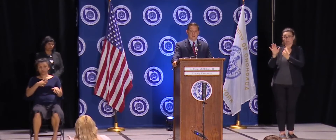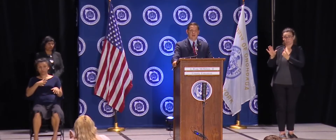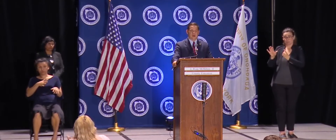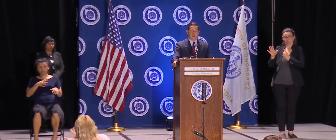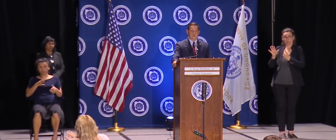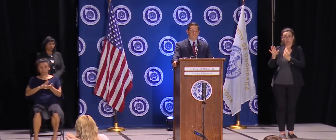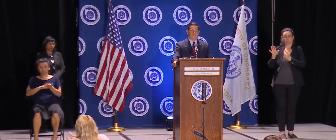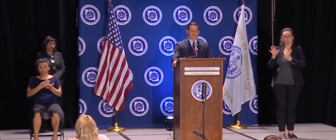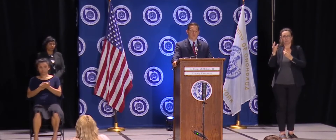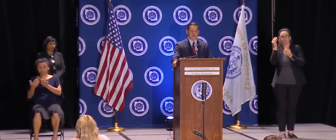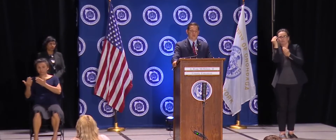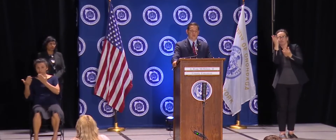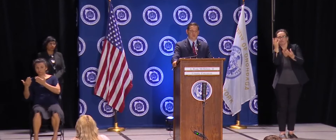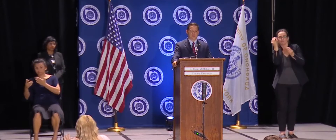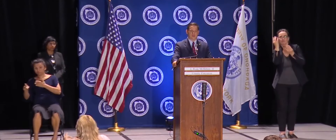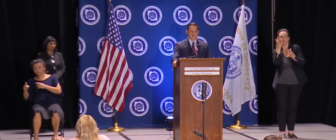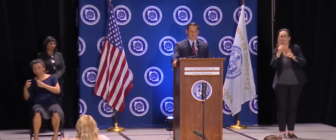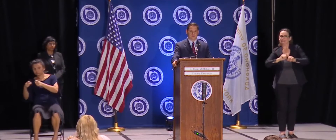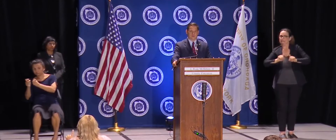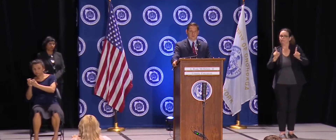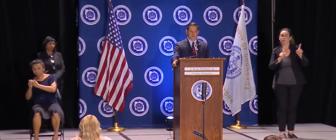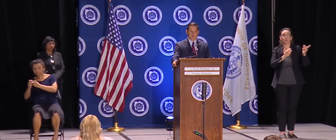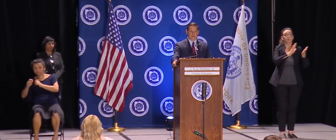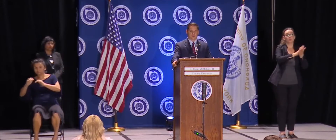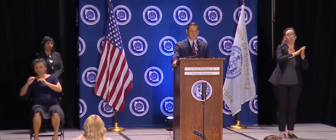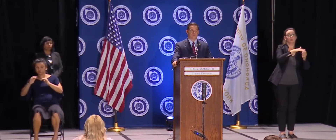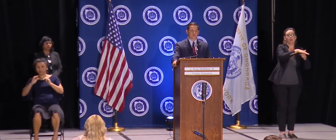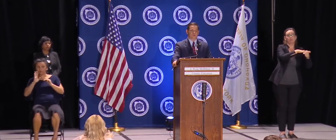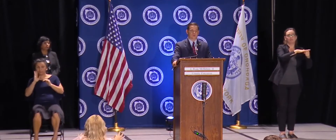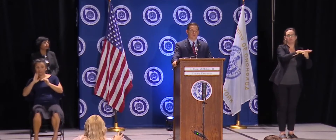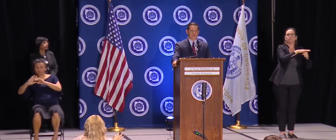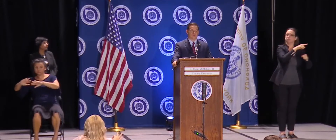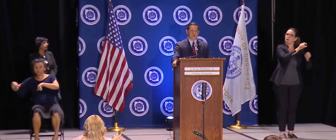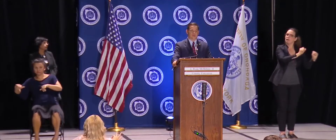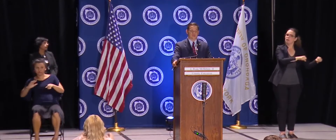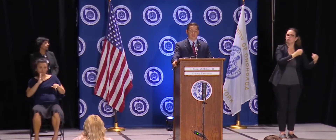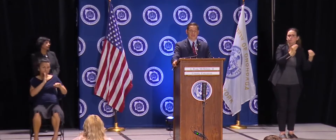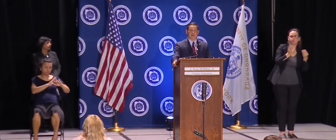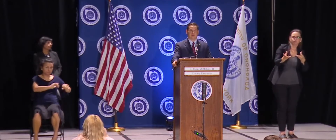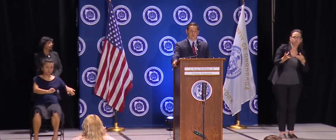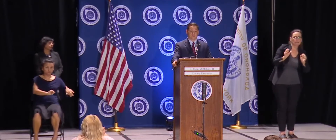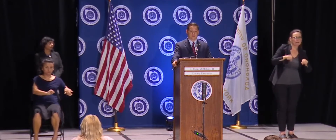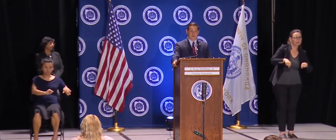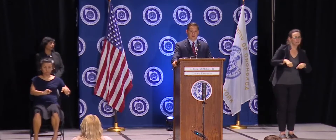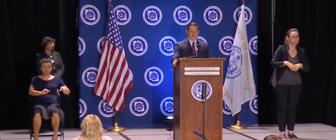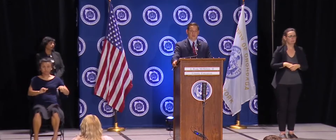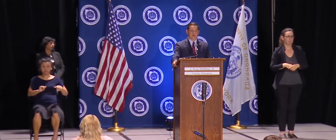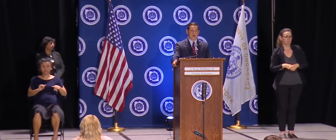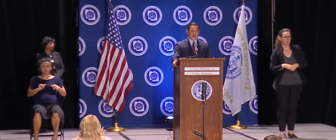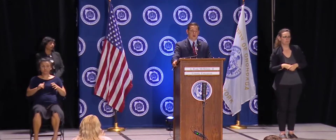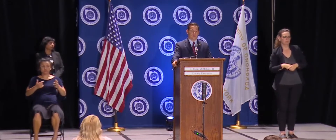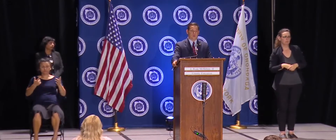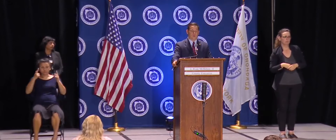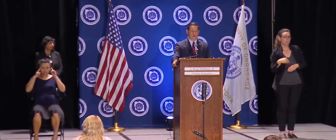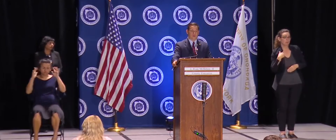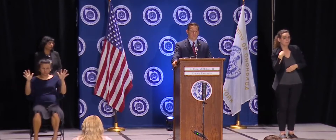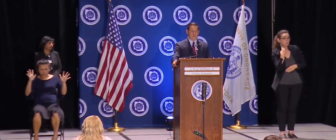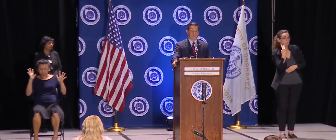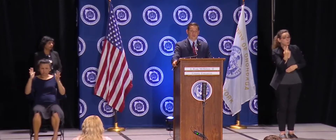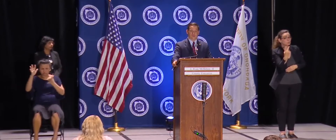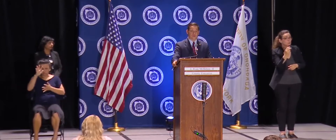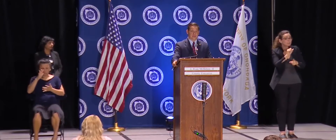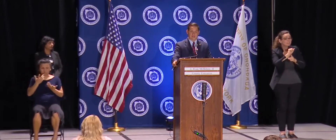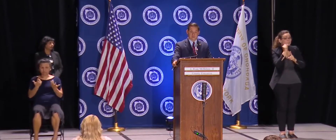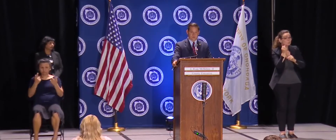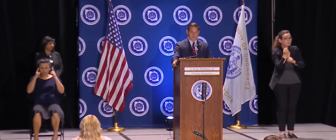cannot. You had two cases, two different schools. The districts handled them differently. One of